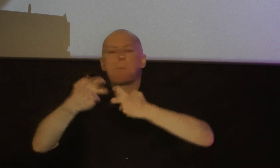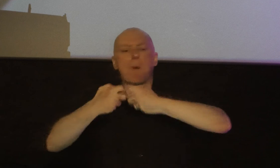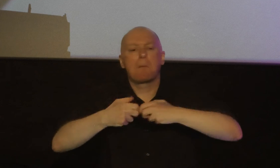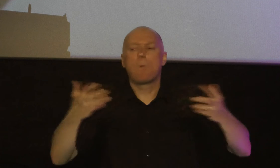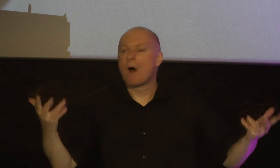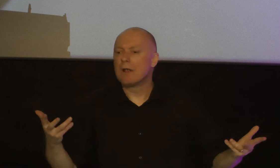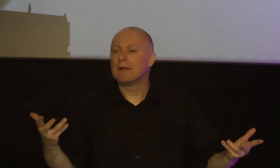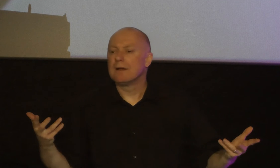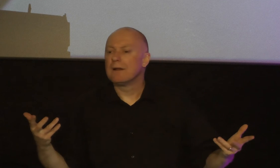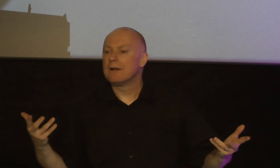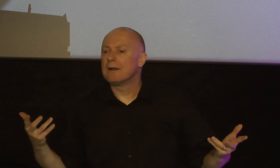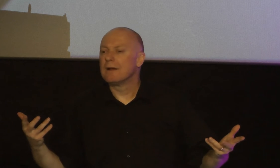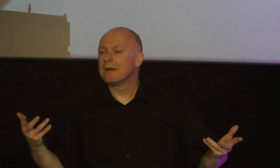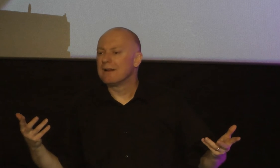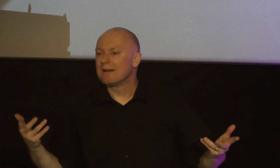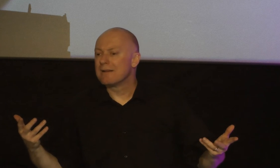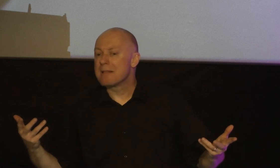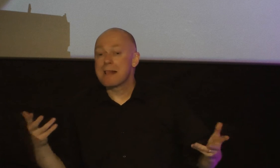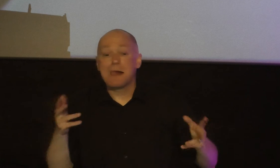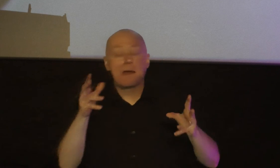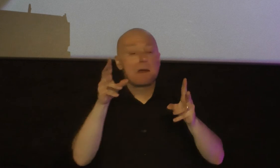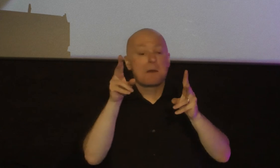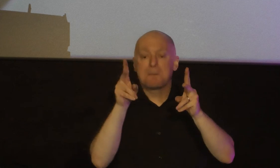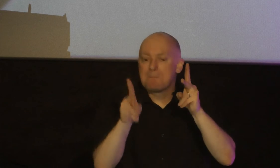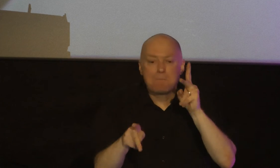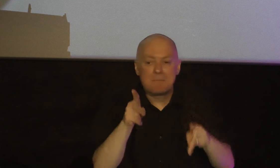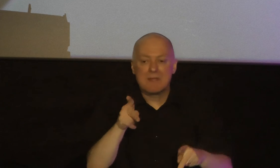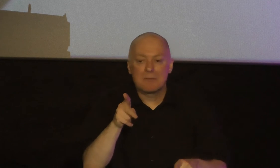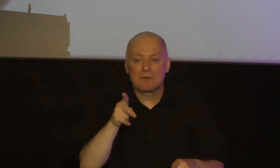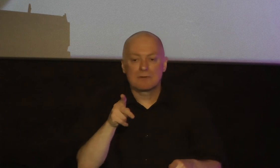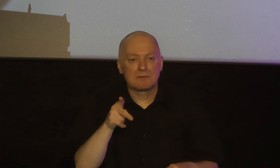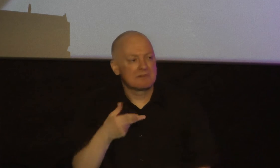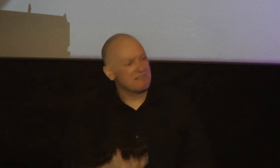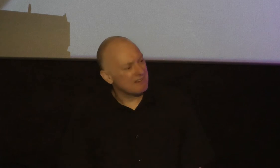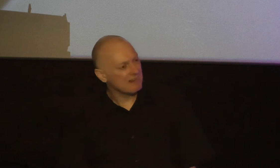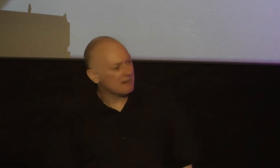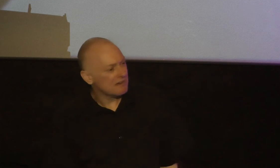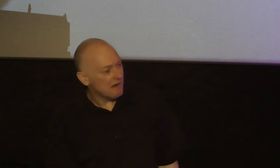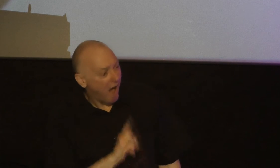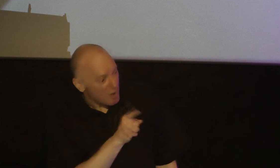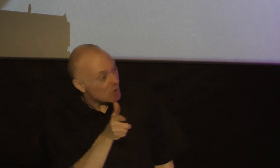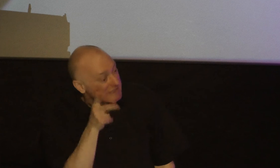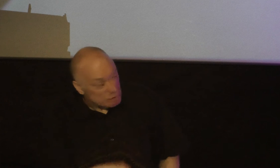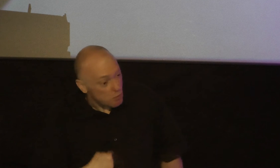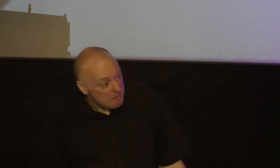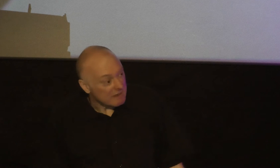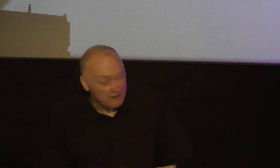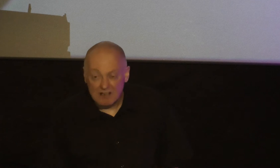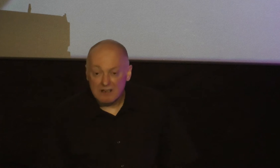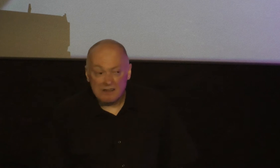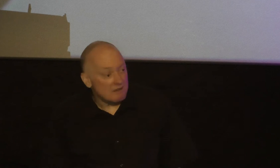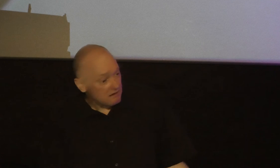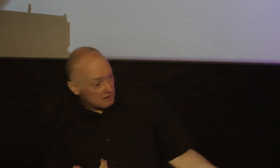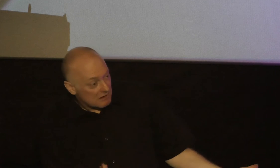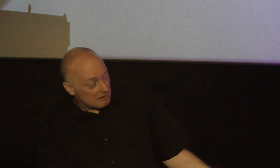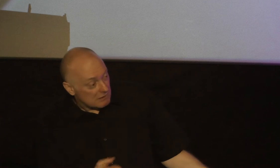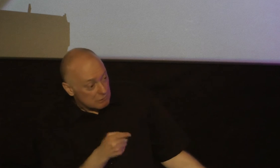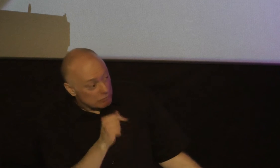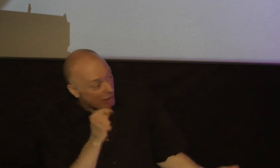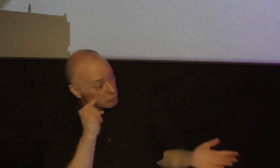is people just don't feel heard they don't feel acknowledged they